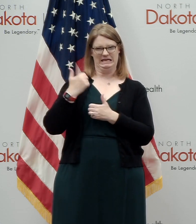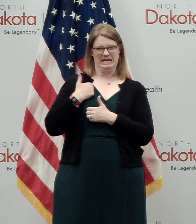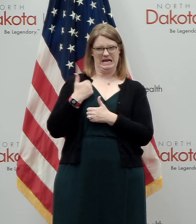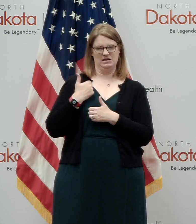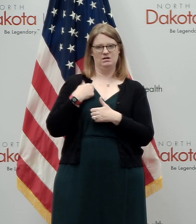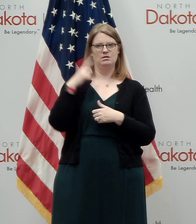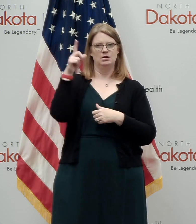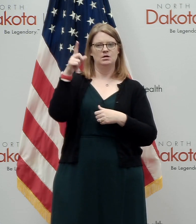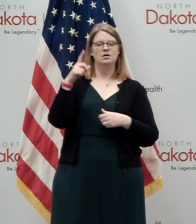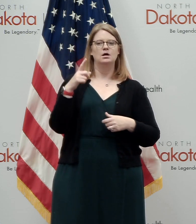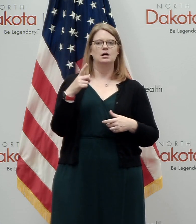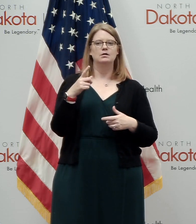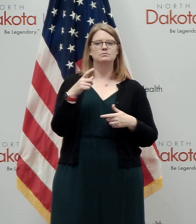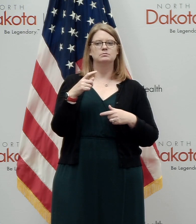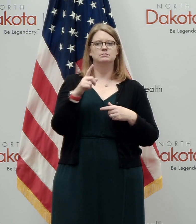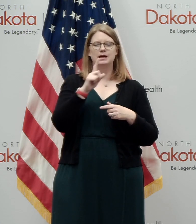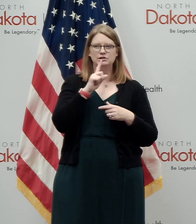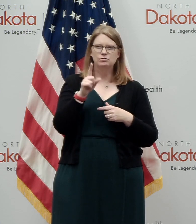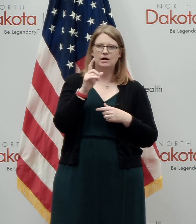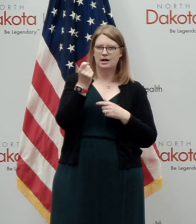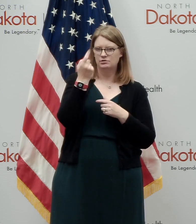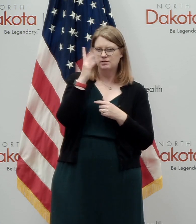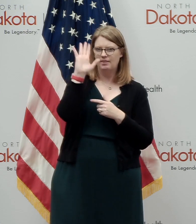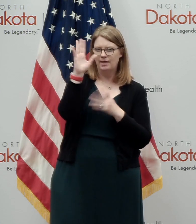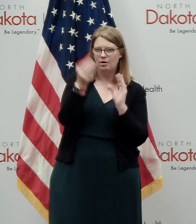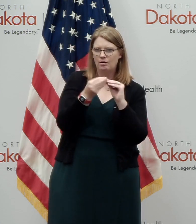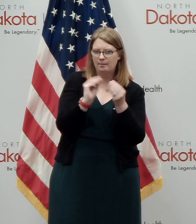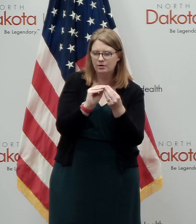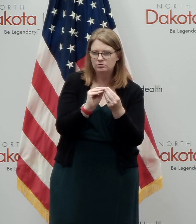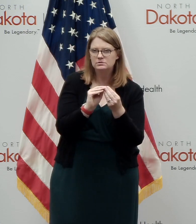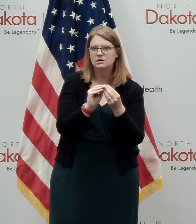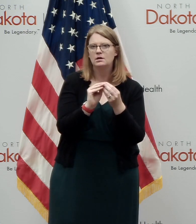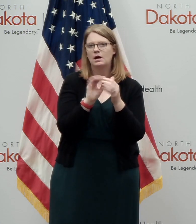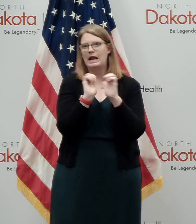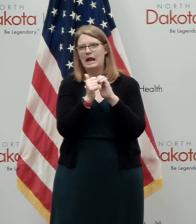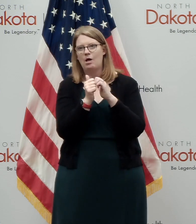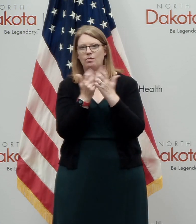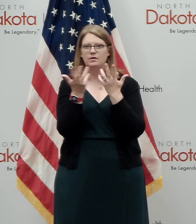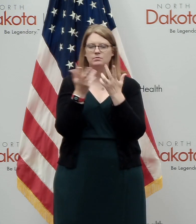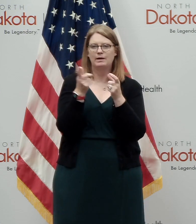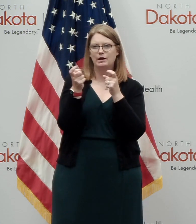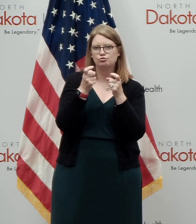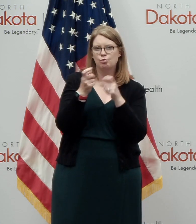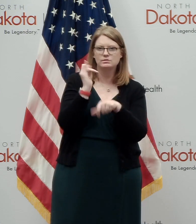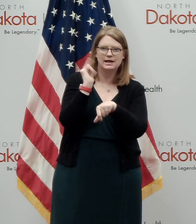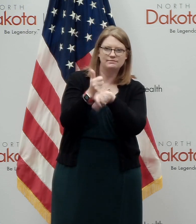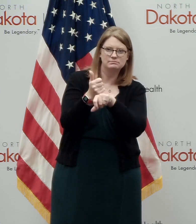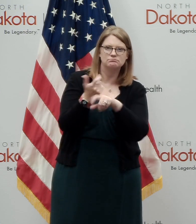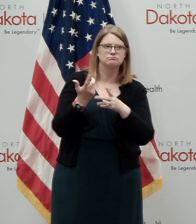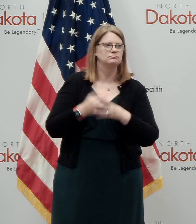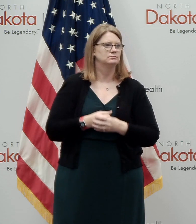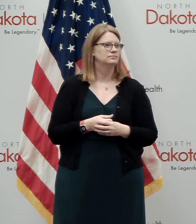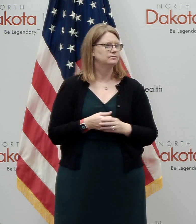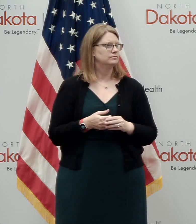cause the place that I'd start is trying to make sure I understand their data and how they're, how they're doing it and what controls they've got in place. But,